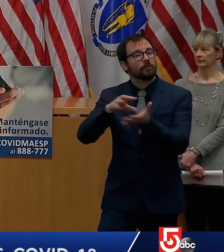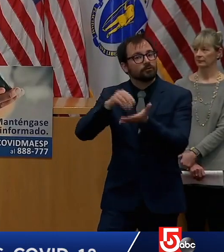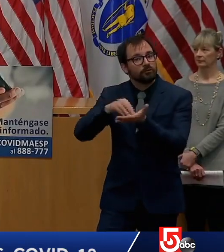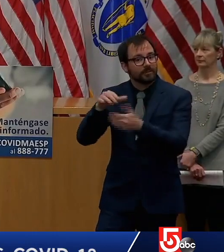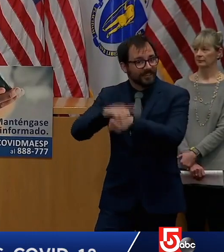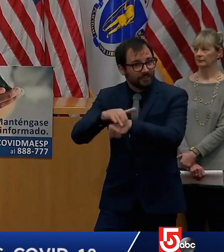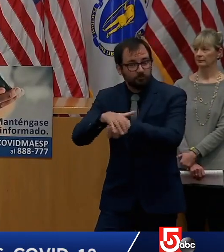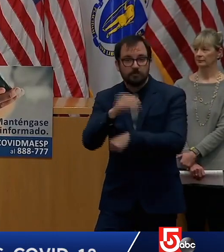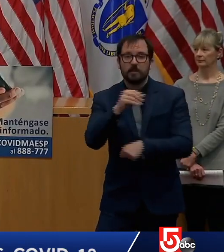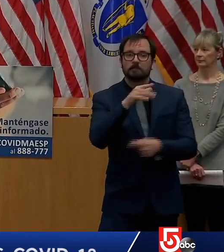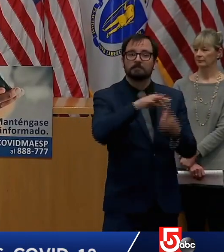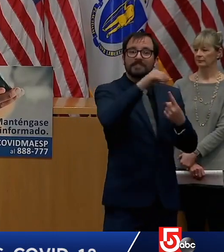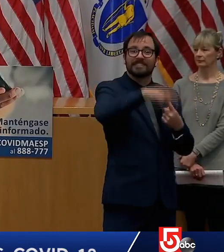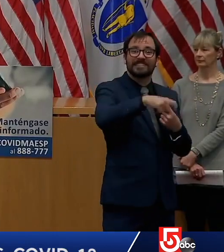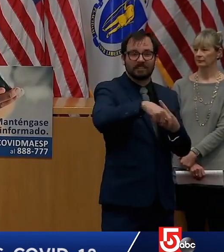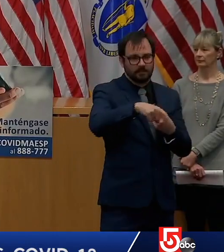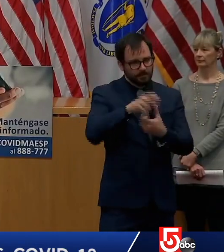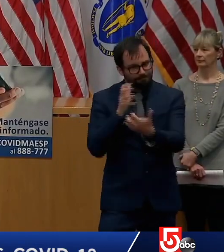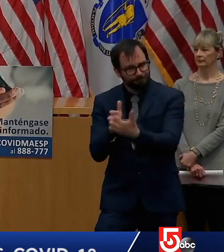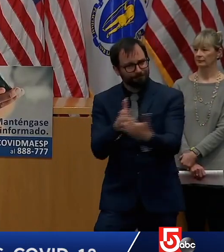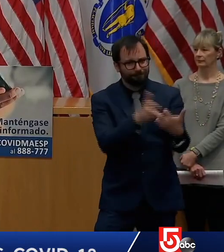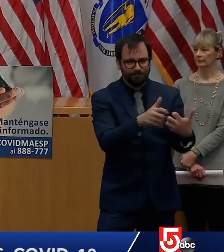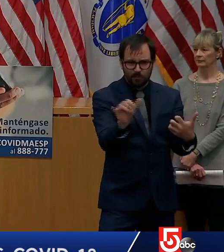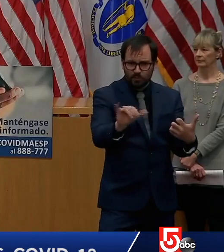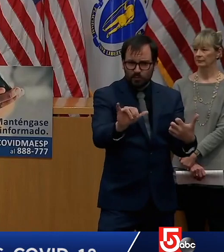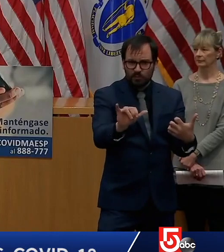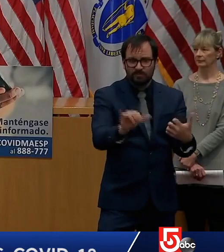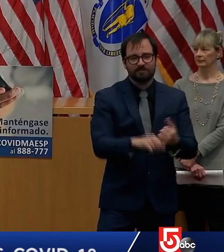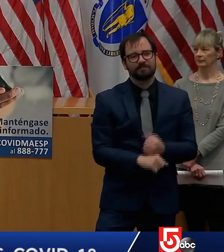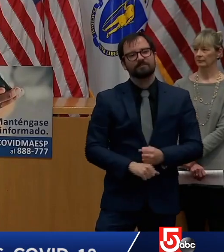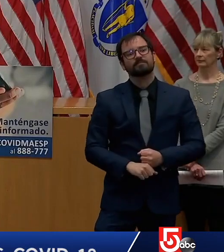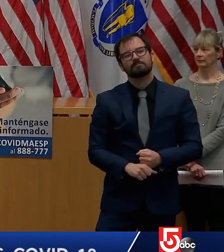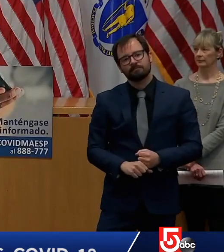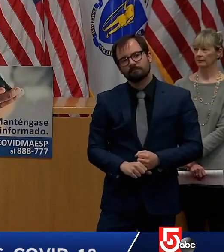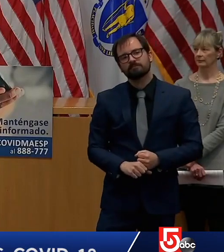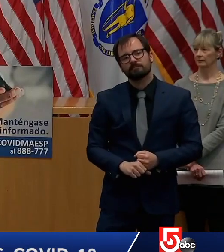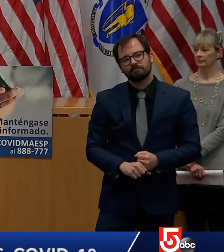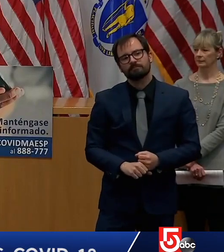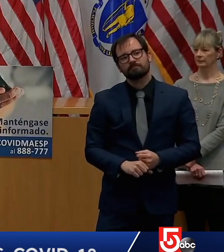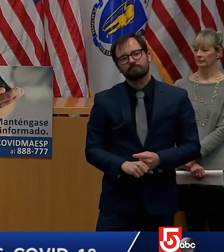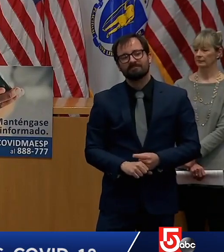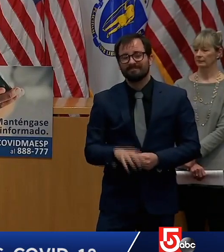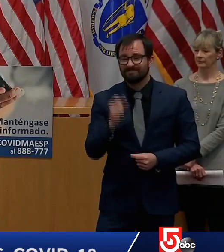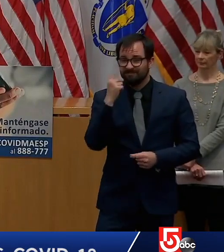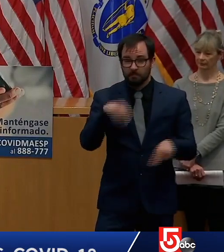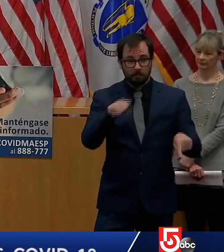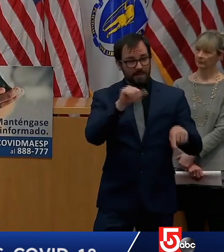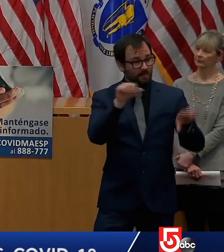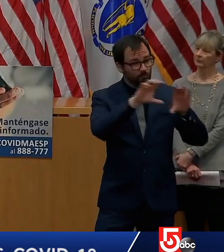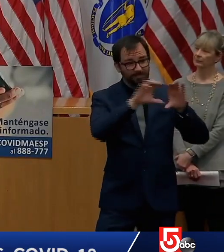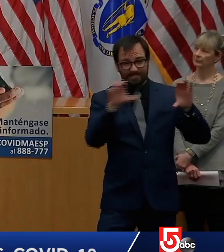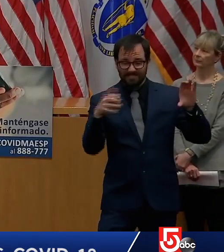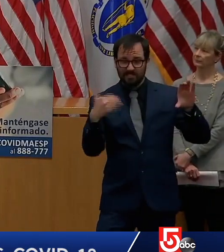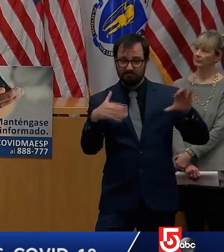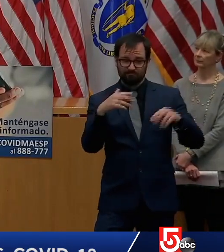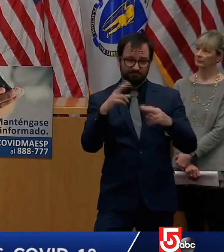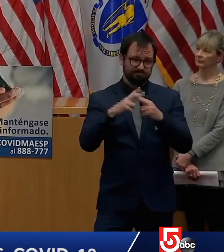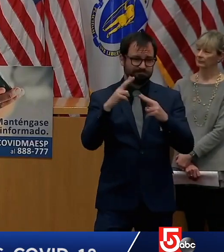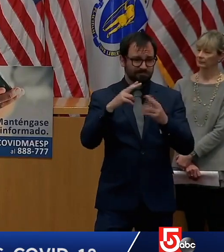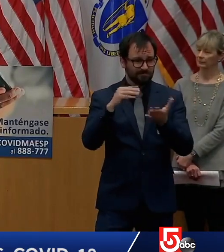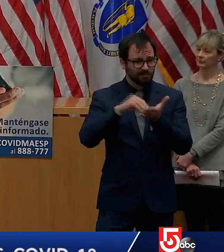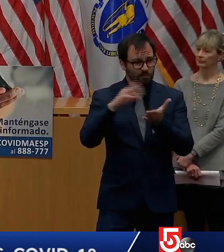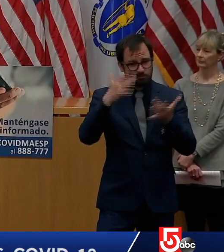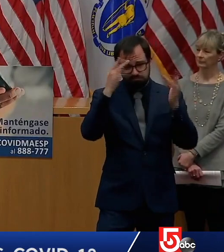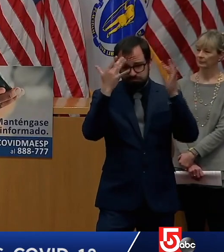pandemic has upended their lives as well being away from their friends their teachers their sports and other important